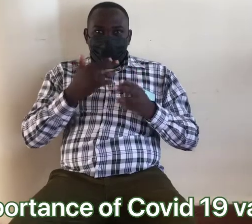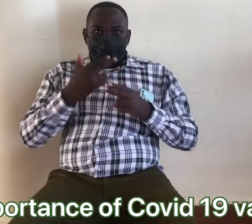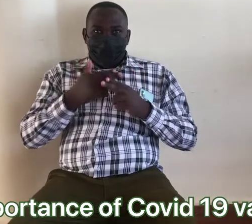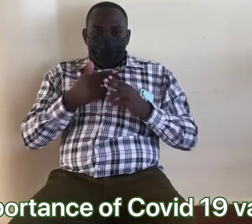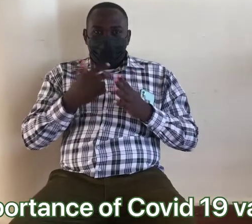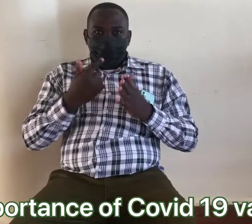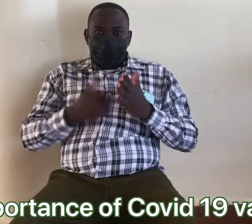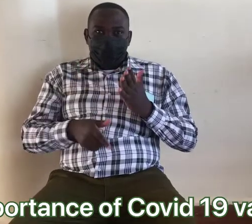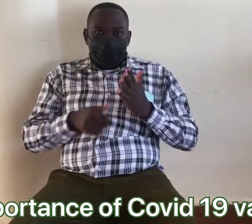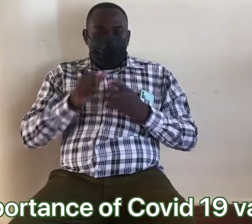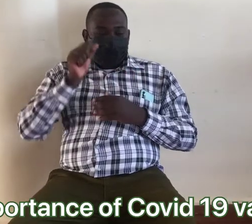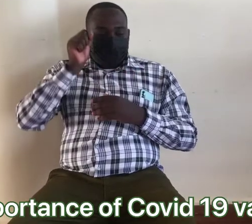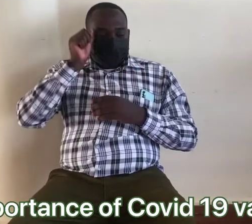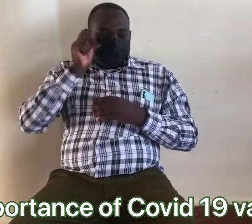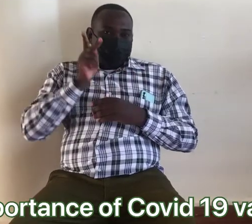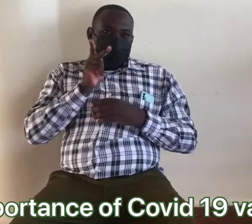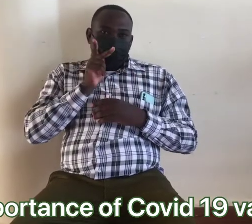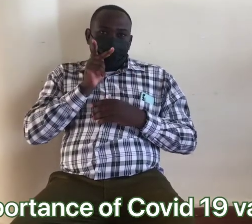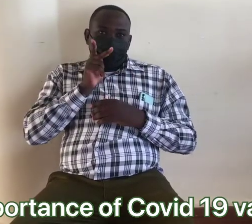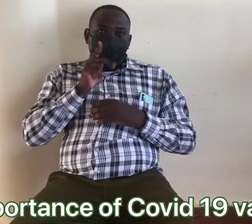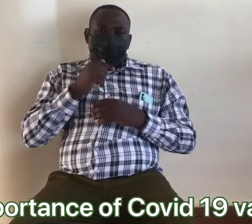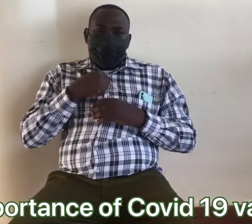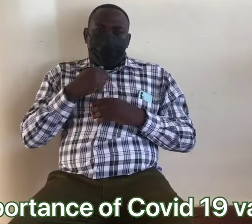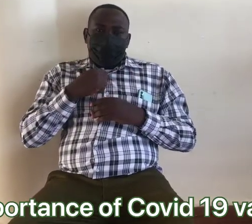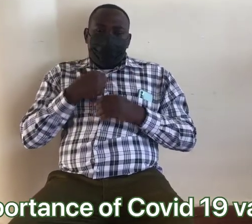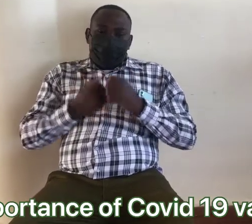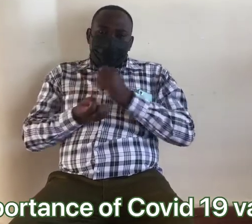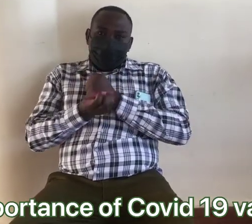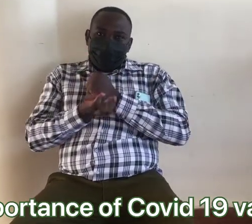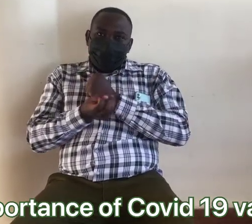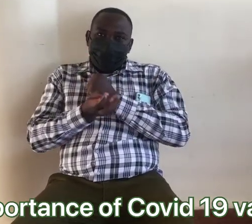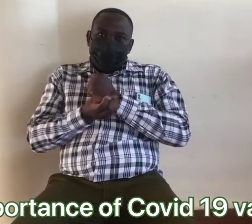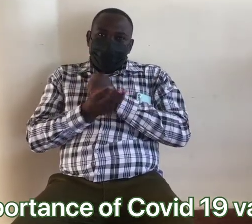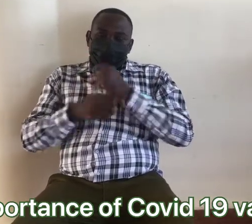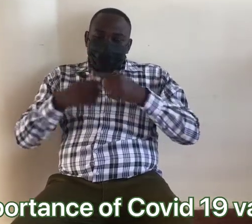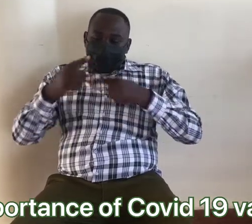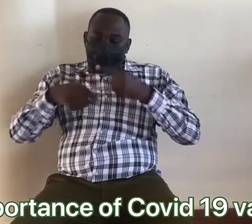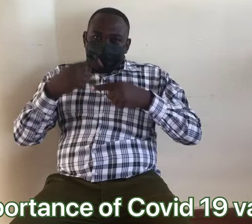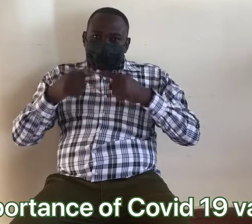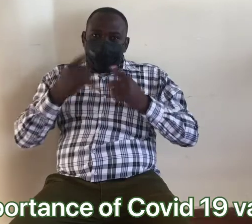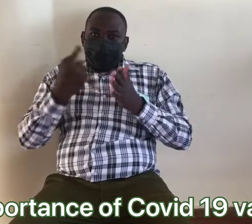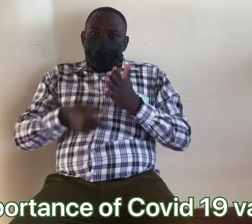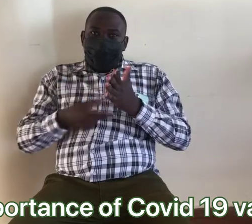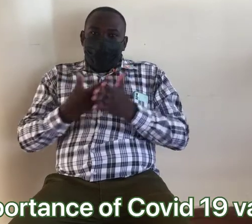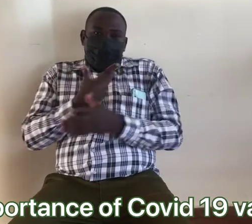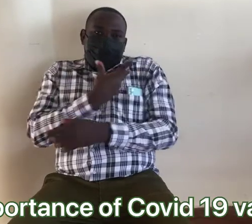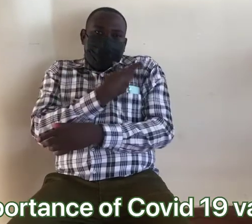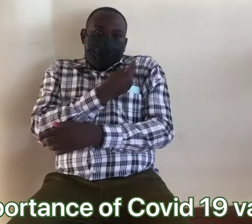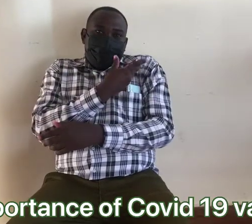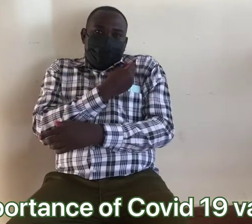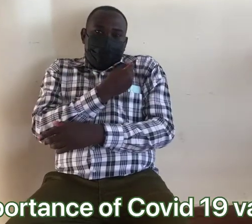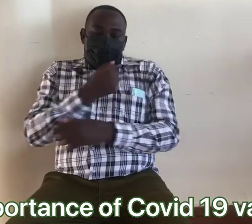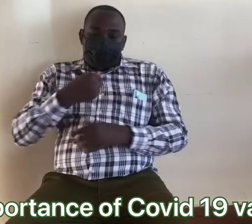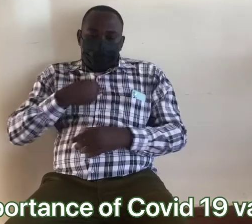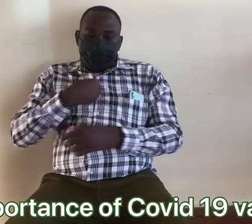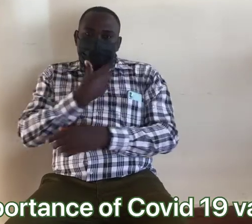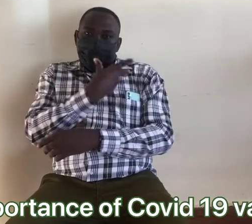My name sign name is Daniel. I want to explain about vaccine.